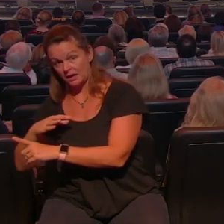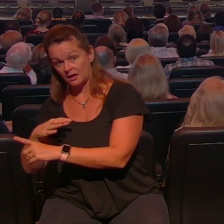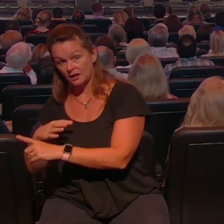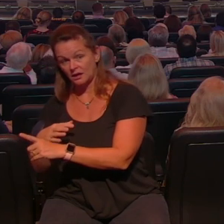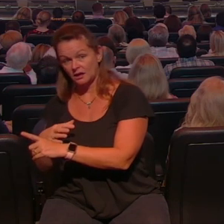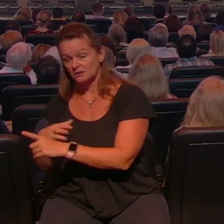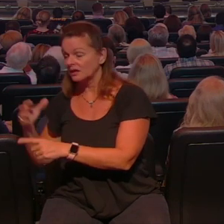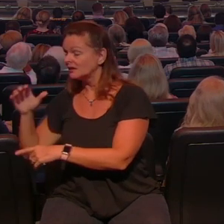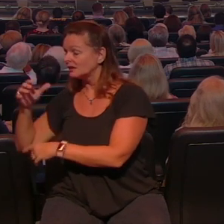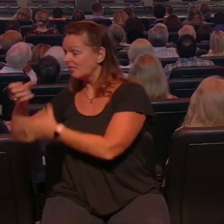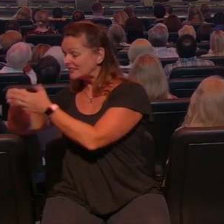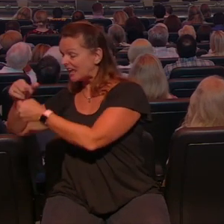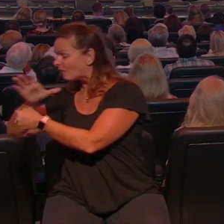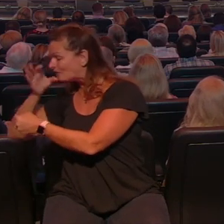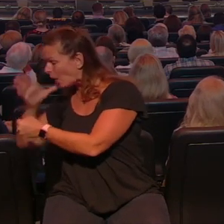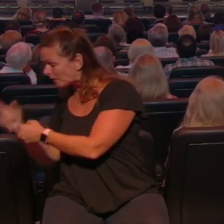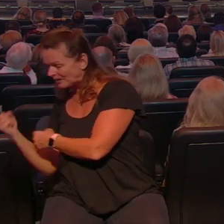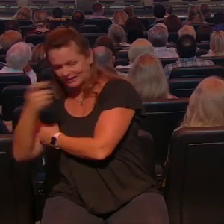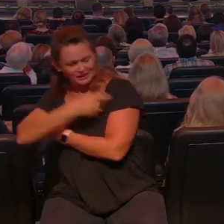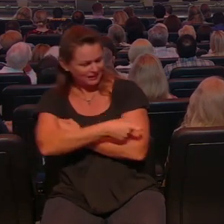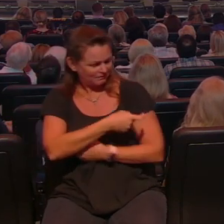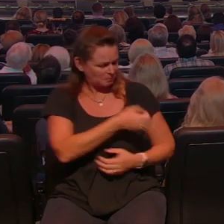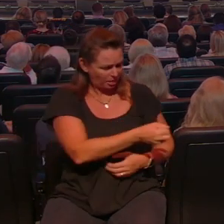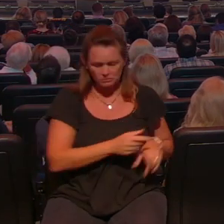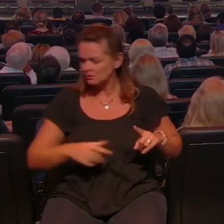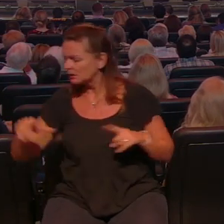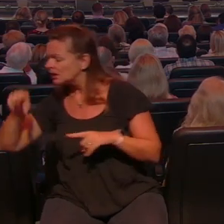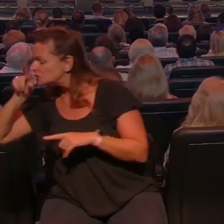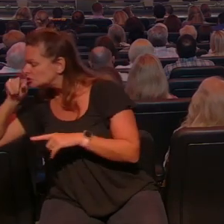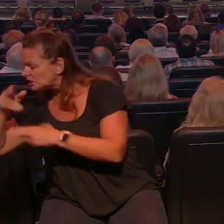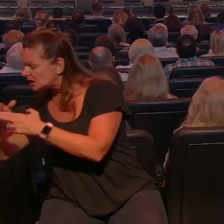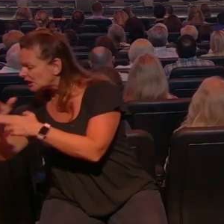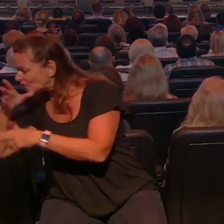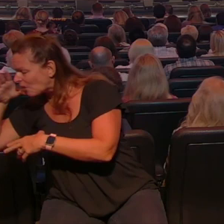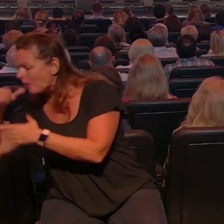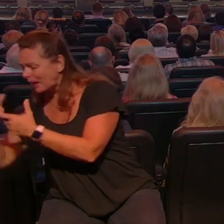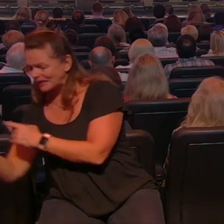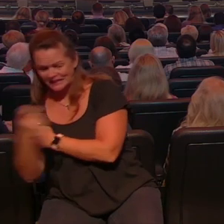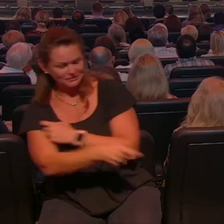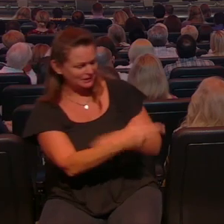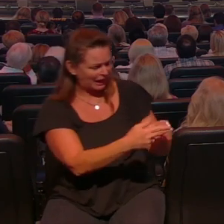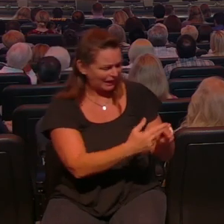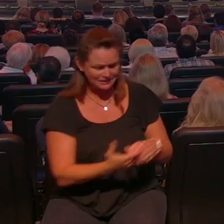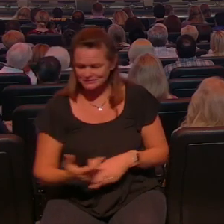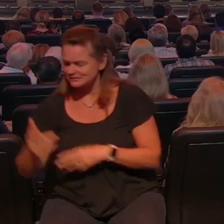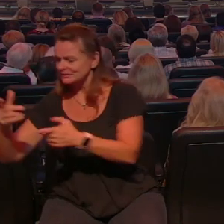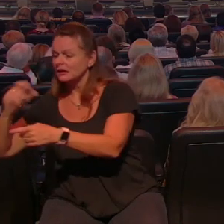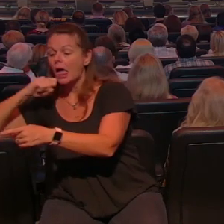and the chicken farmer gives him eggs and you have the apple orchard so you give the family apples and then another family moves in